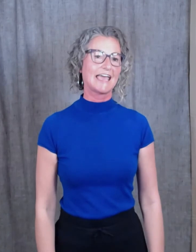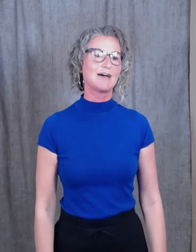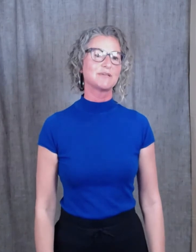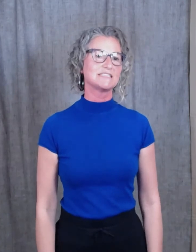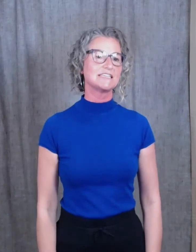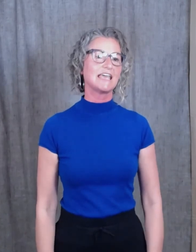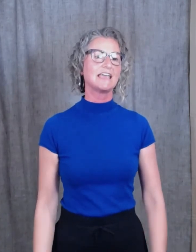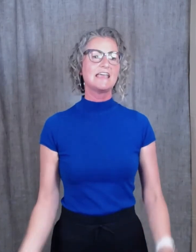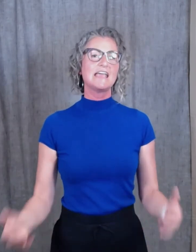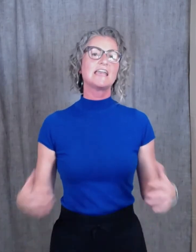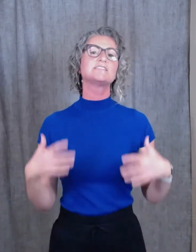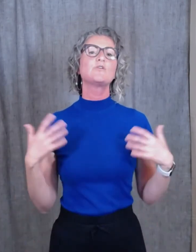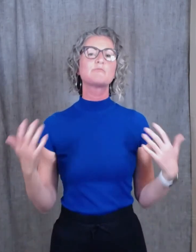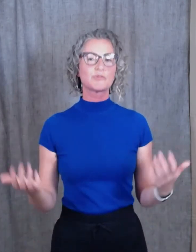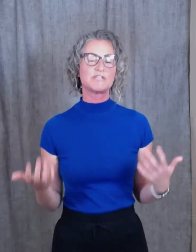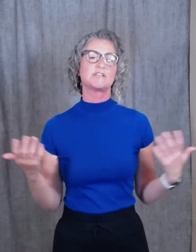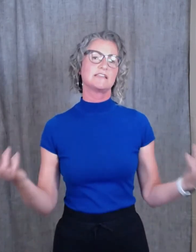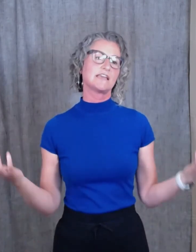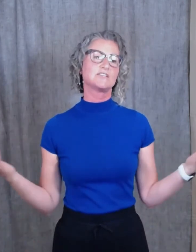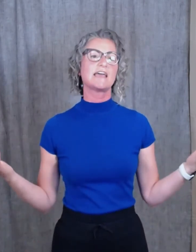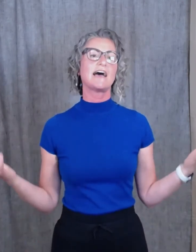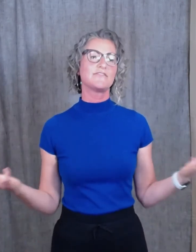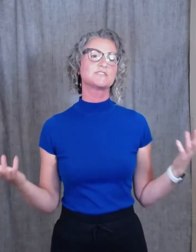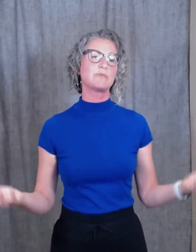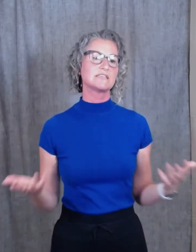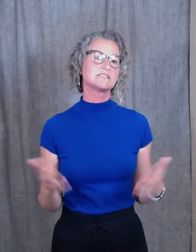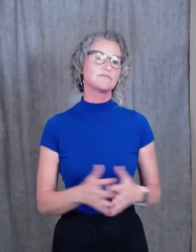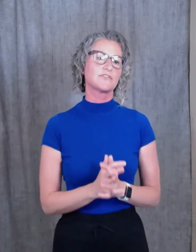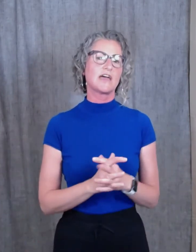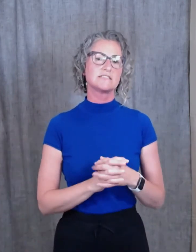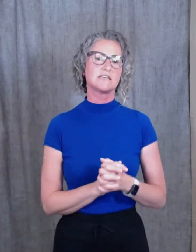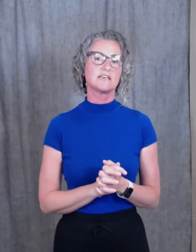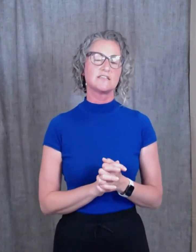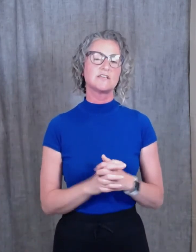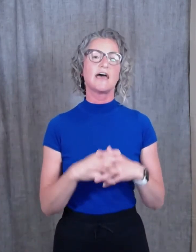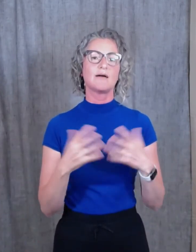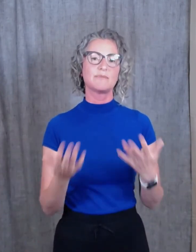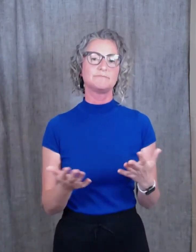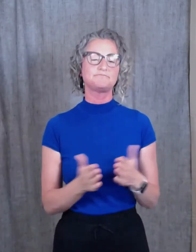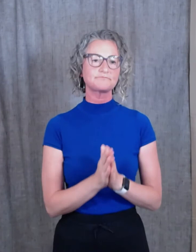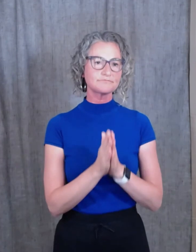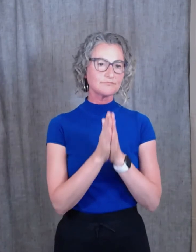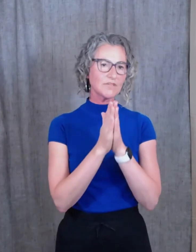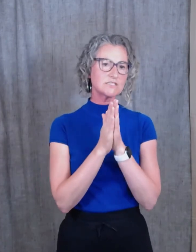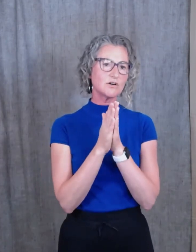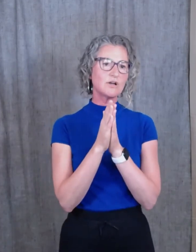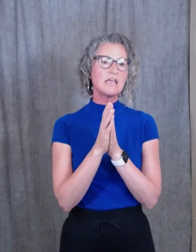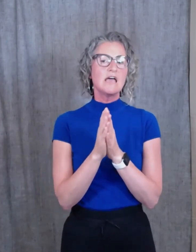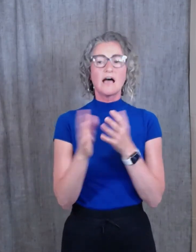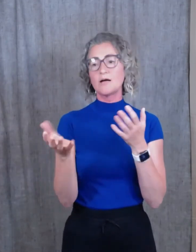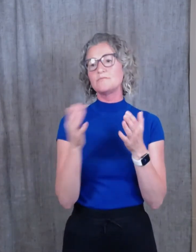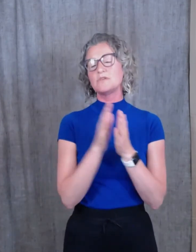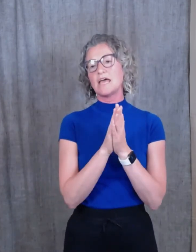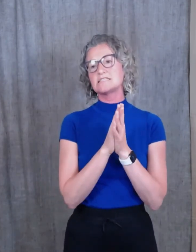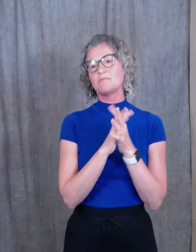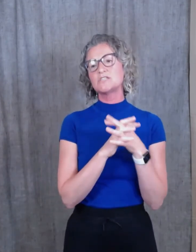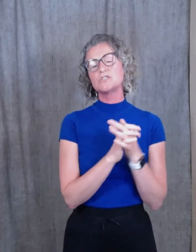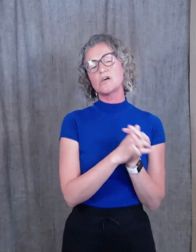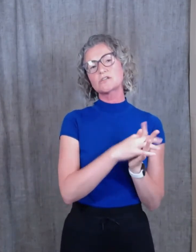happen today. And I so appreciate that I just had this space for that to happen. So as I mentioned, Dr.